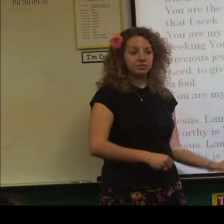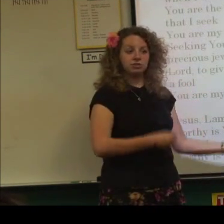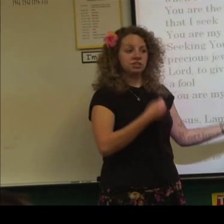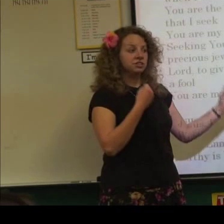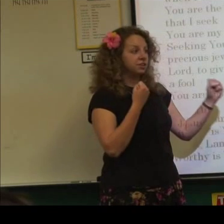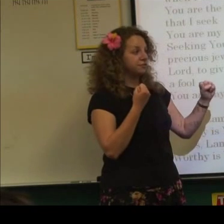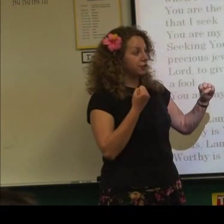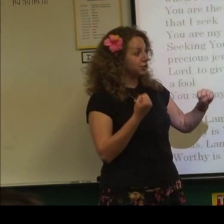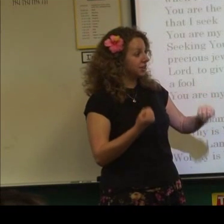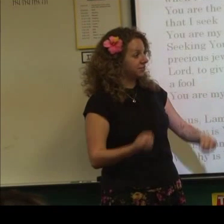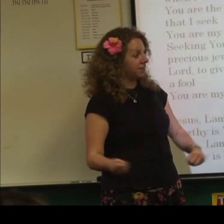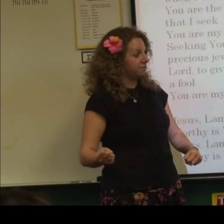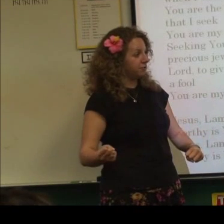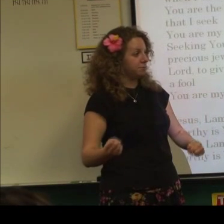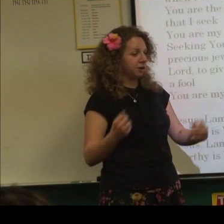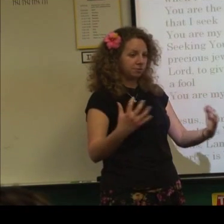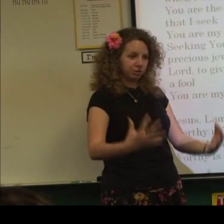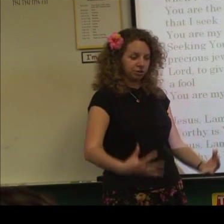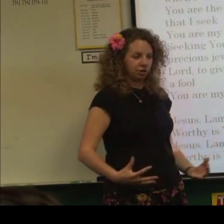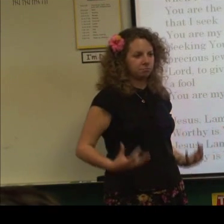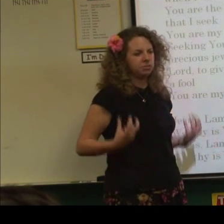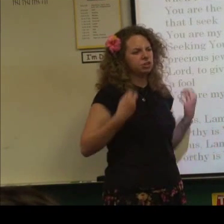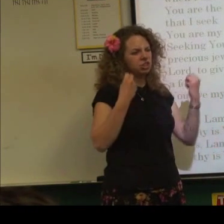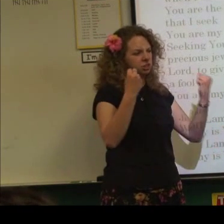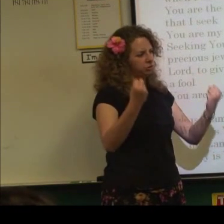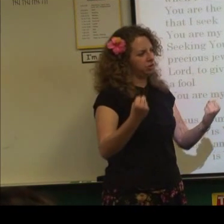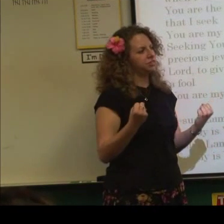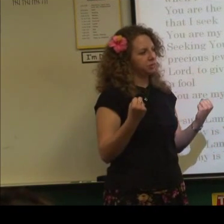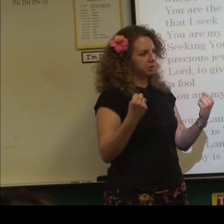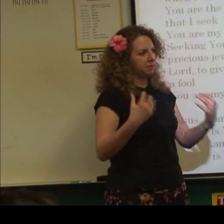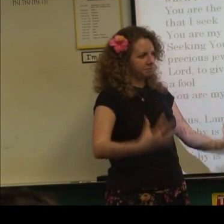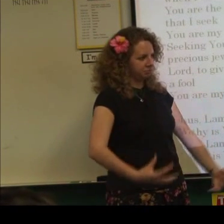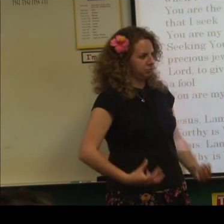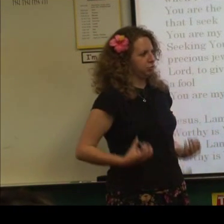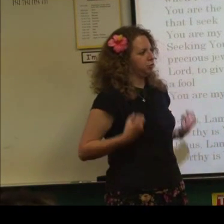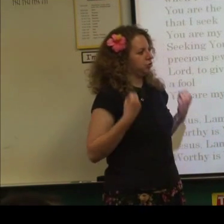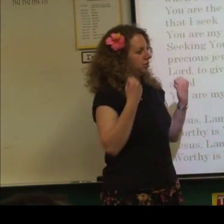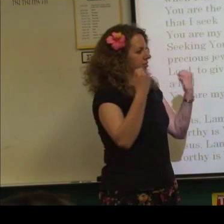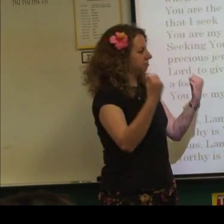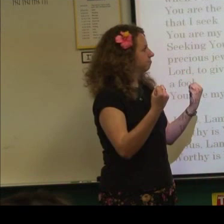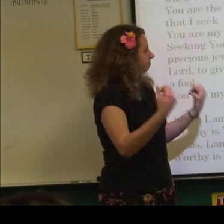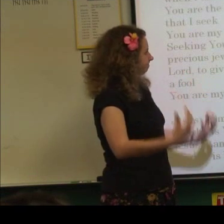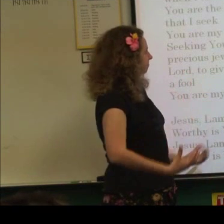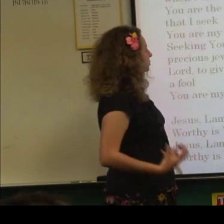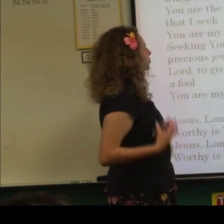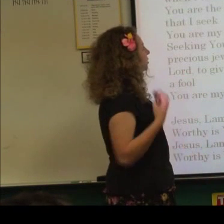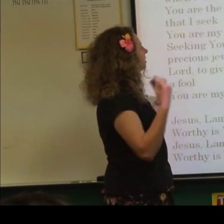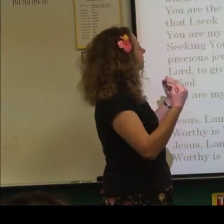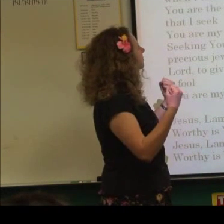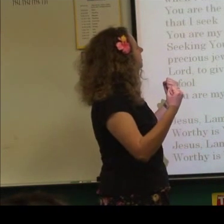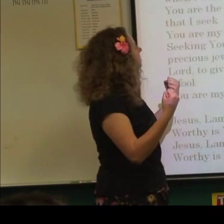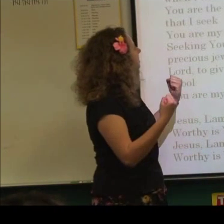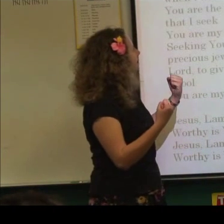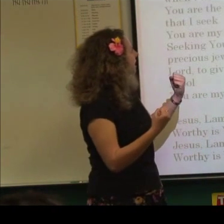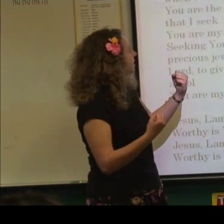gives you just another version if that fit better with your song. But usually I do strength this way. Strength. Strength. Okay.